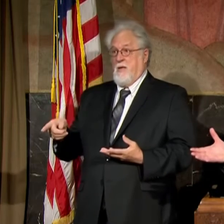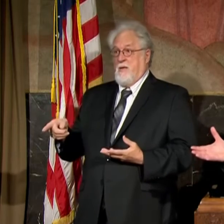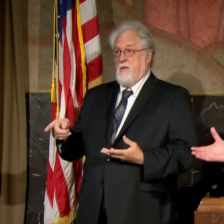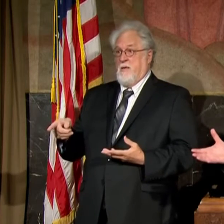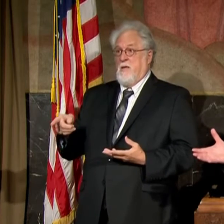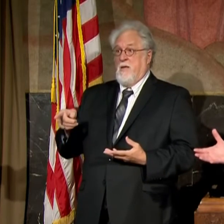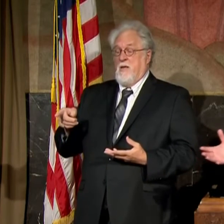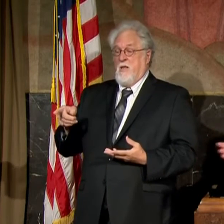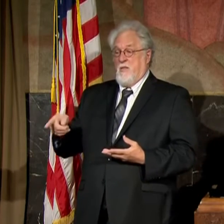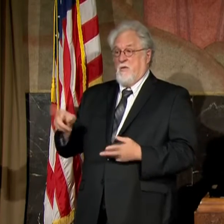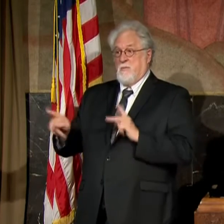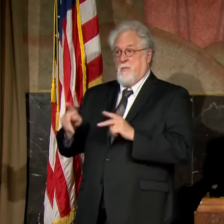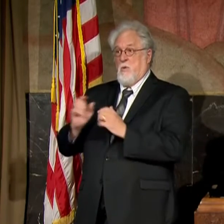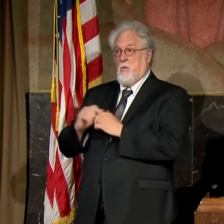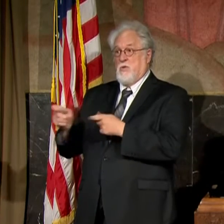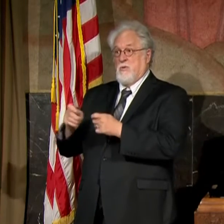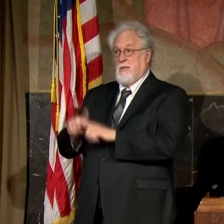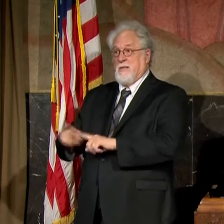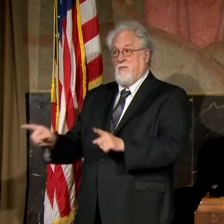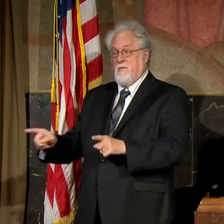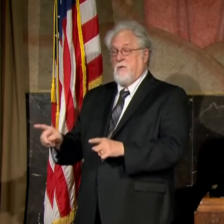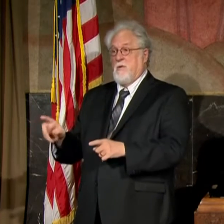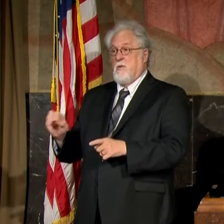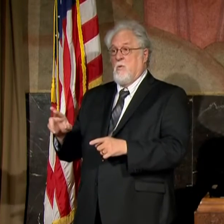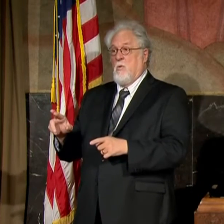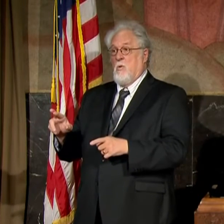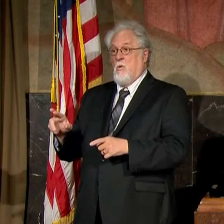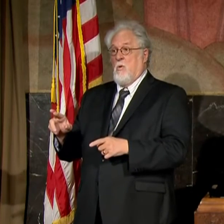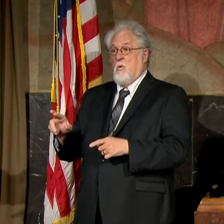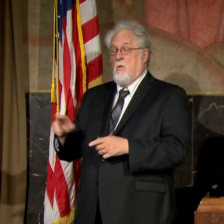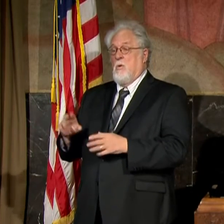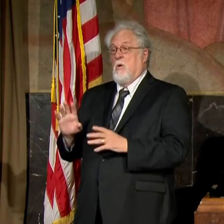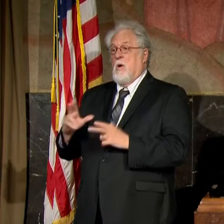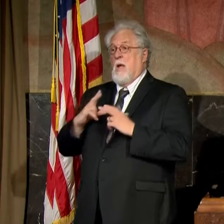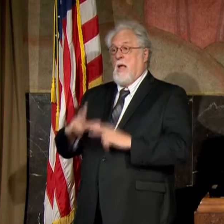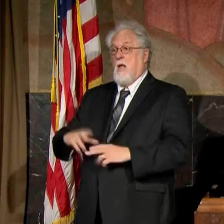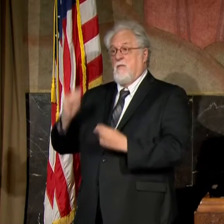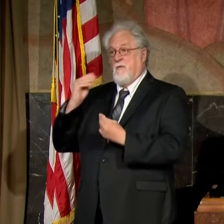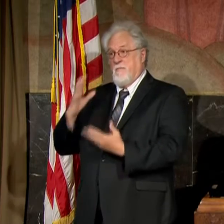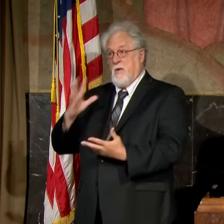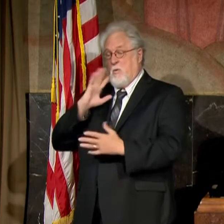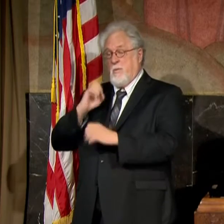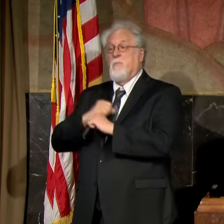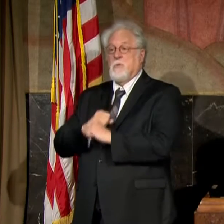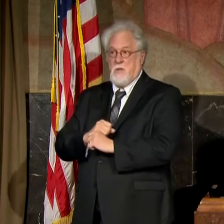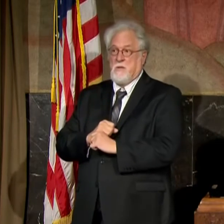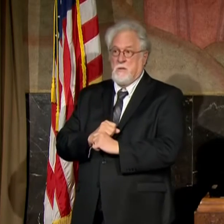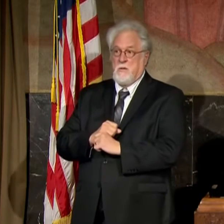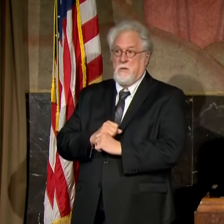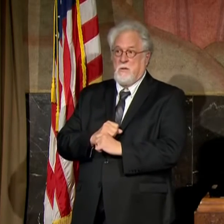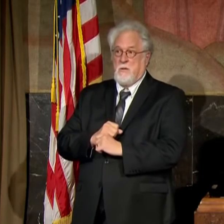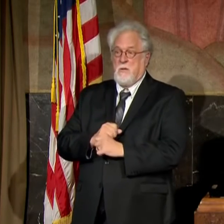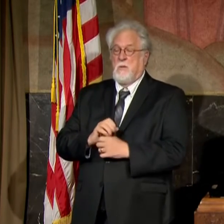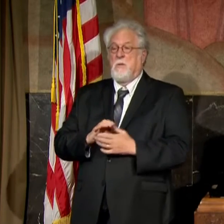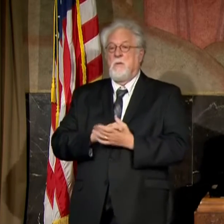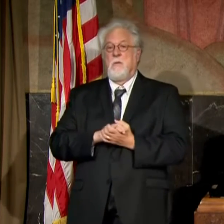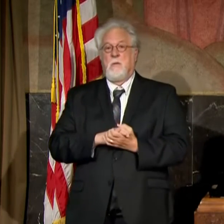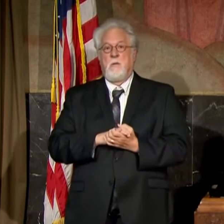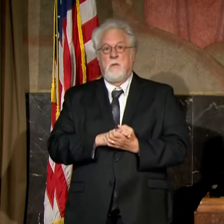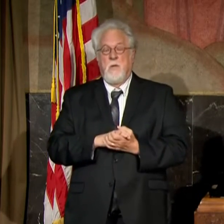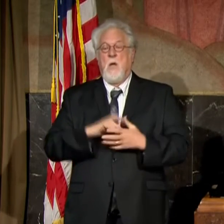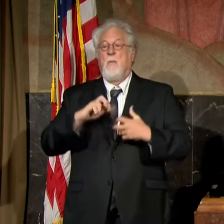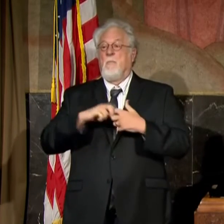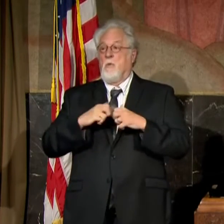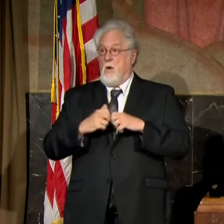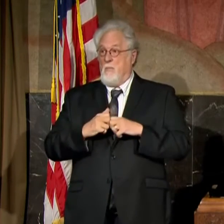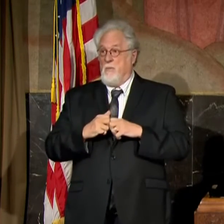treated differently or, you know, their health information wouldn't be protected. The problem that